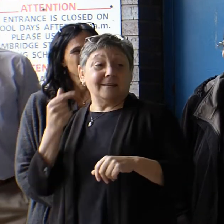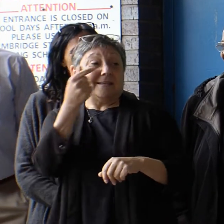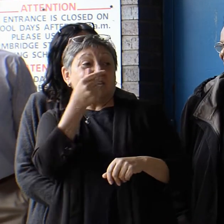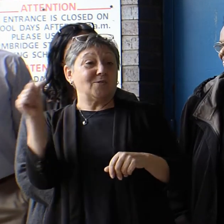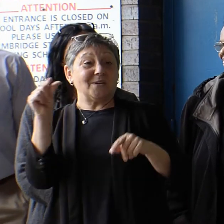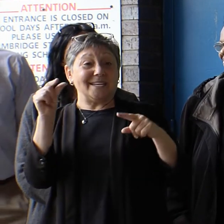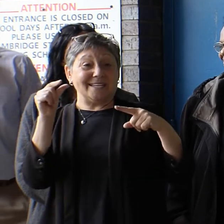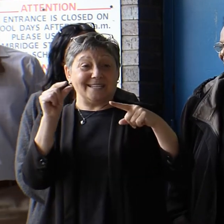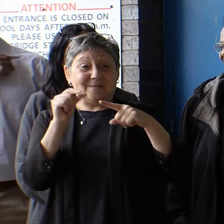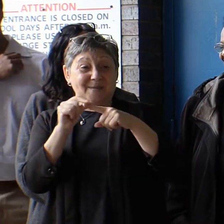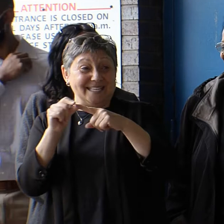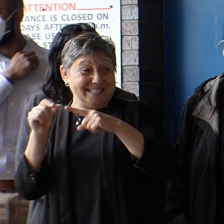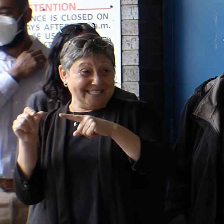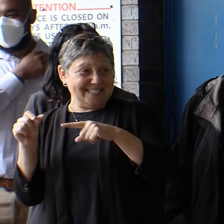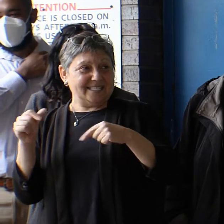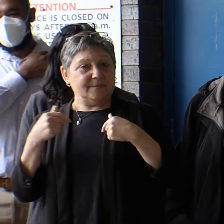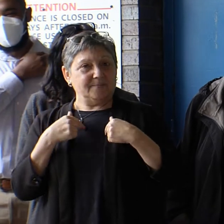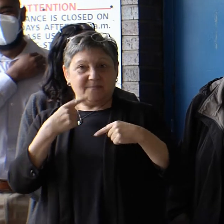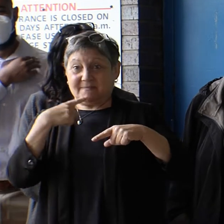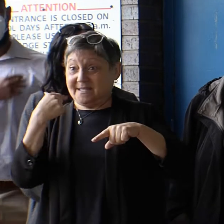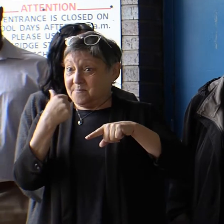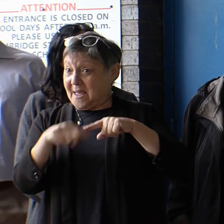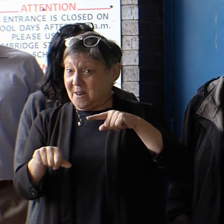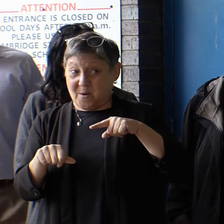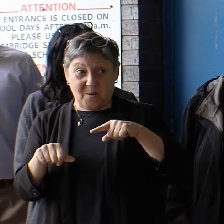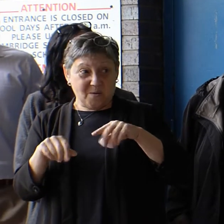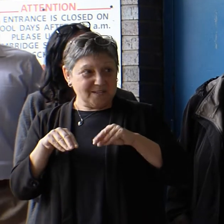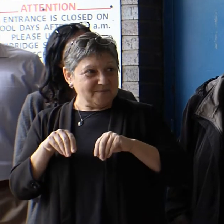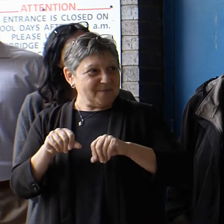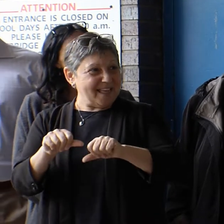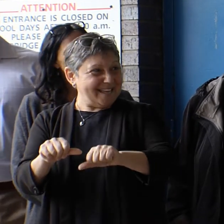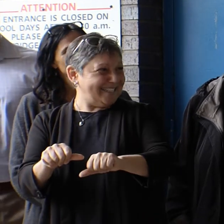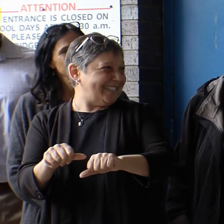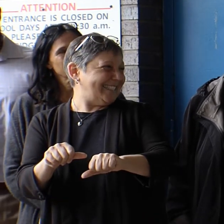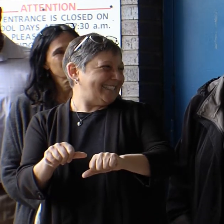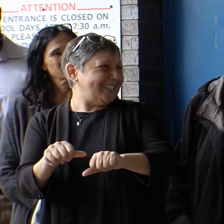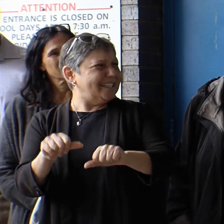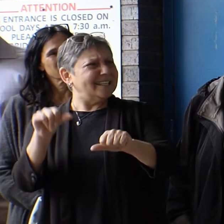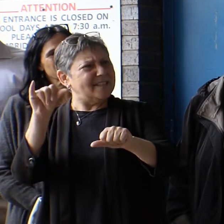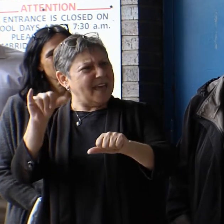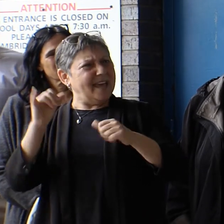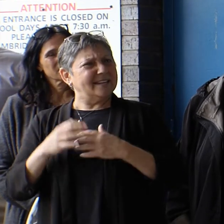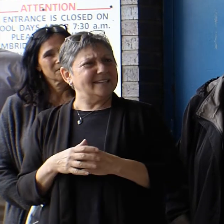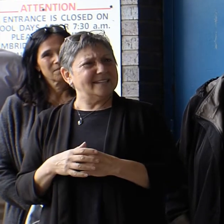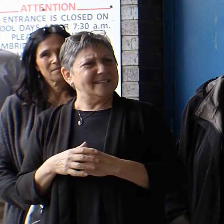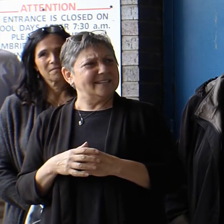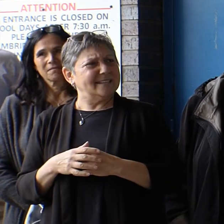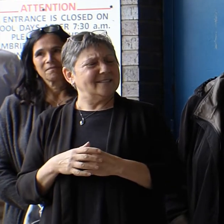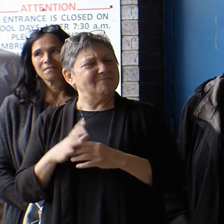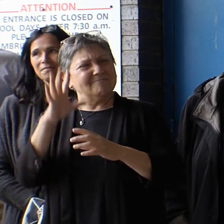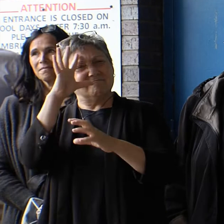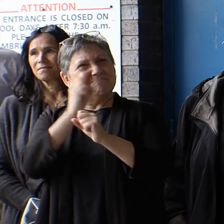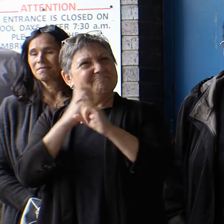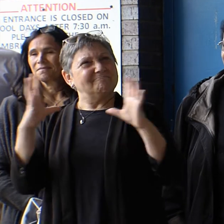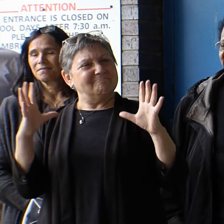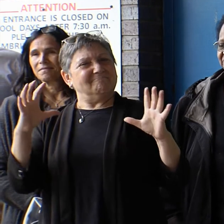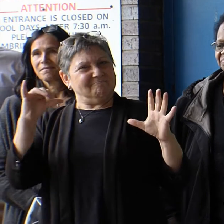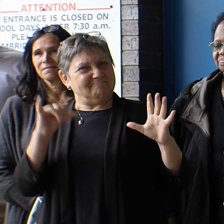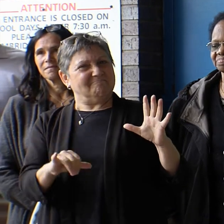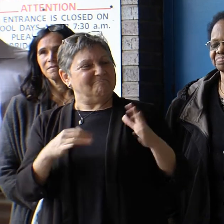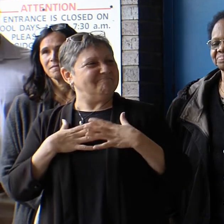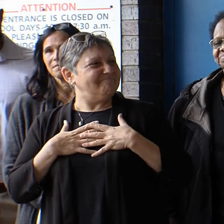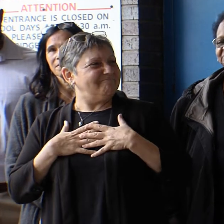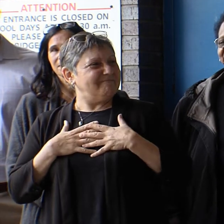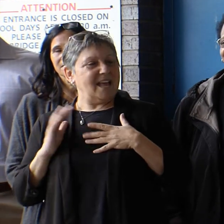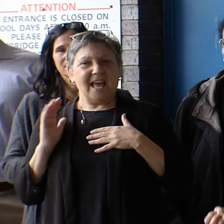and I had tomatoes. And I think that's what all of this is at the end of the day. Our